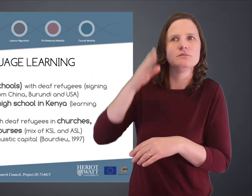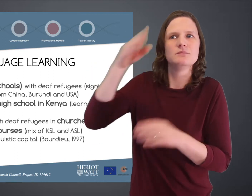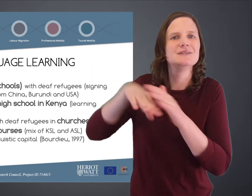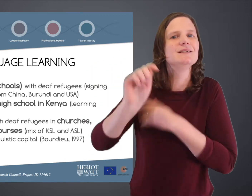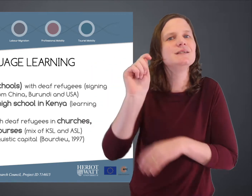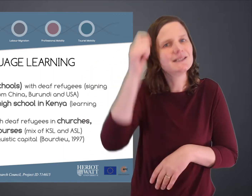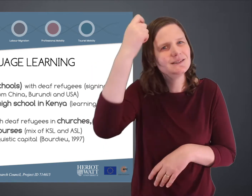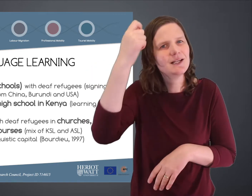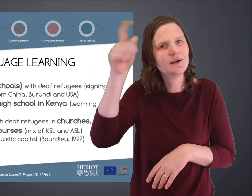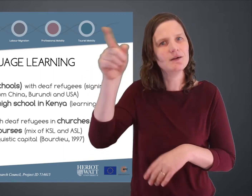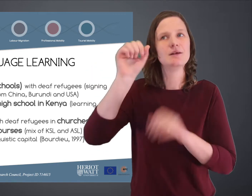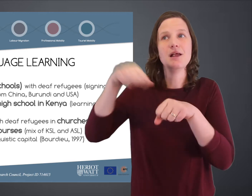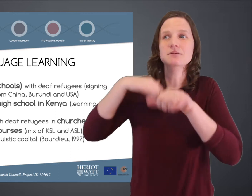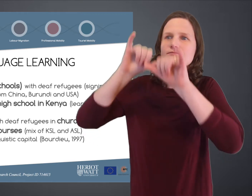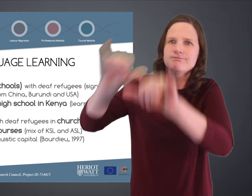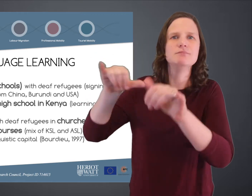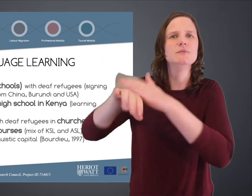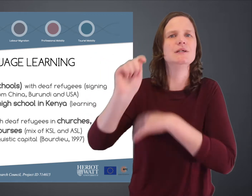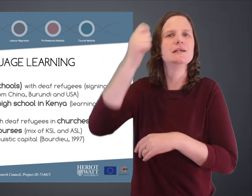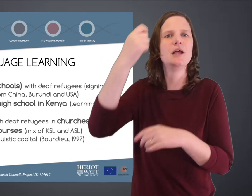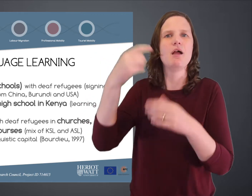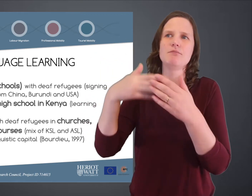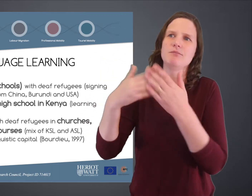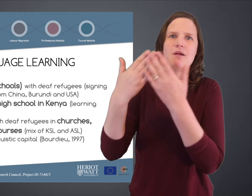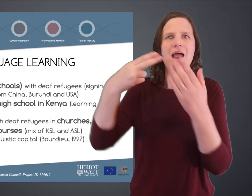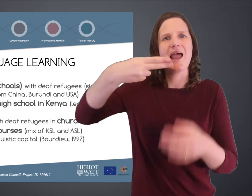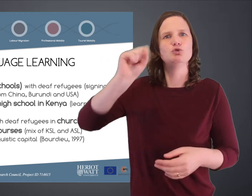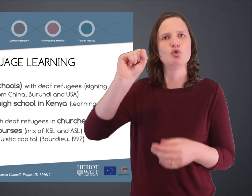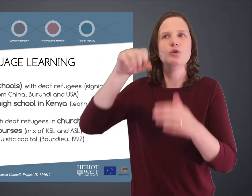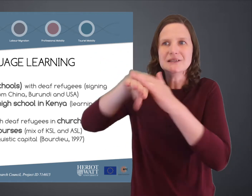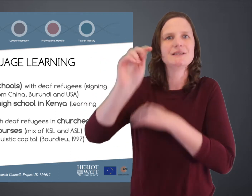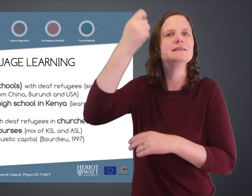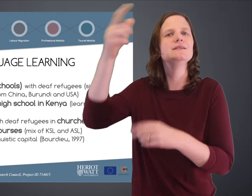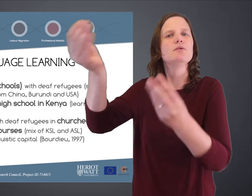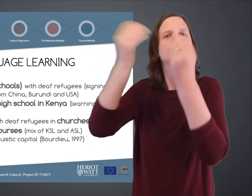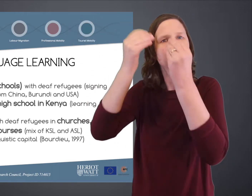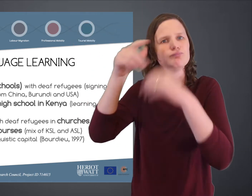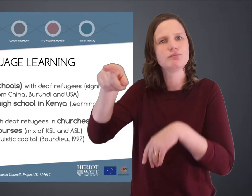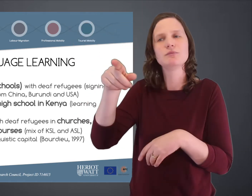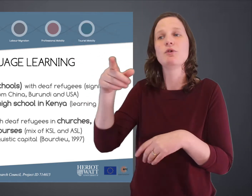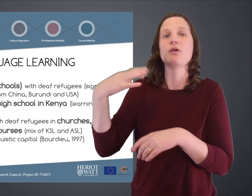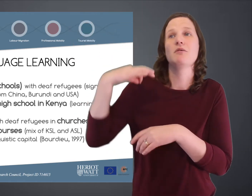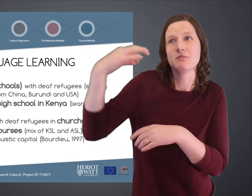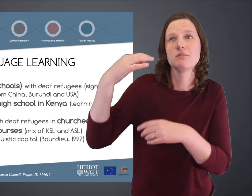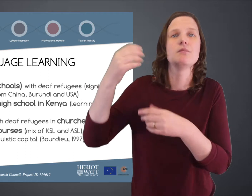request, if they wanted to go to high school, to go to a Kenyan high school. And once approved, they would go to this Kenyan high school